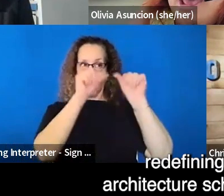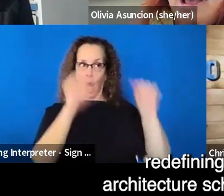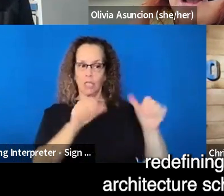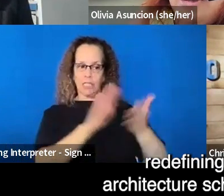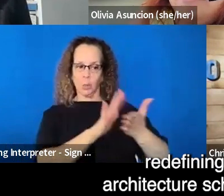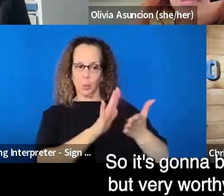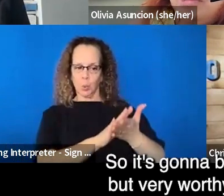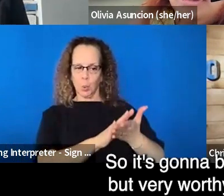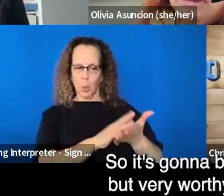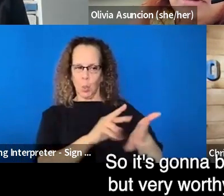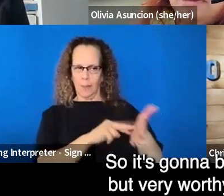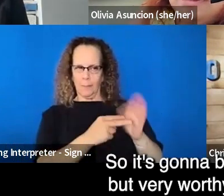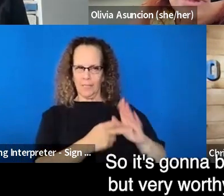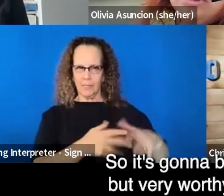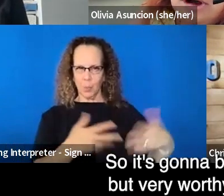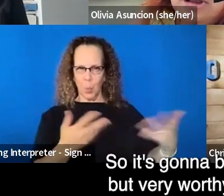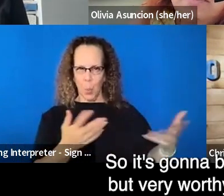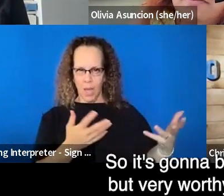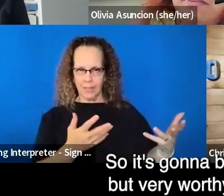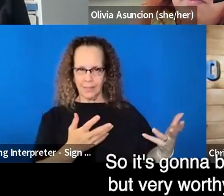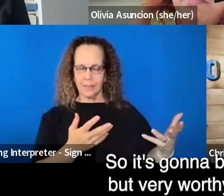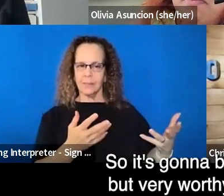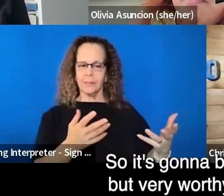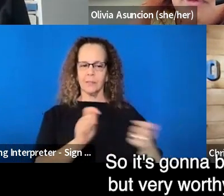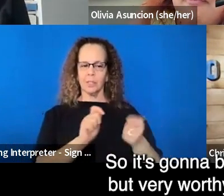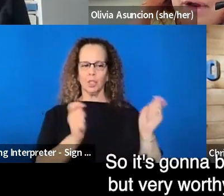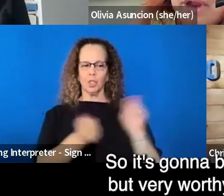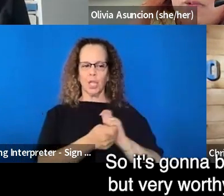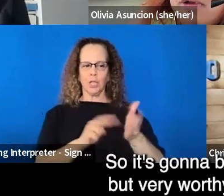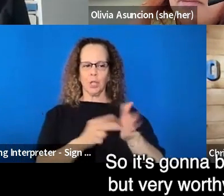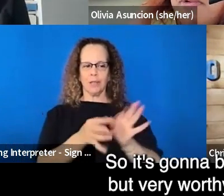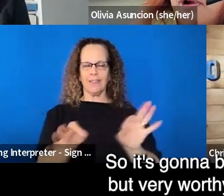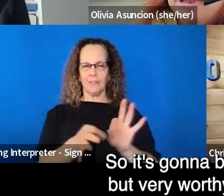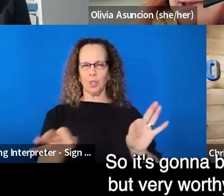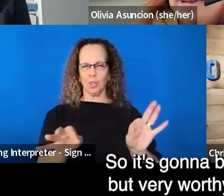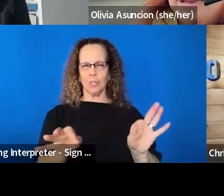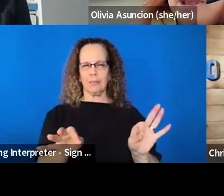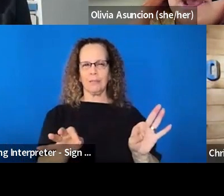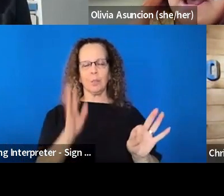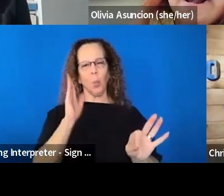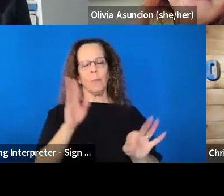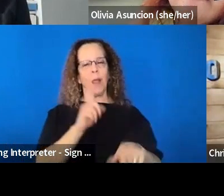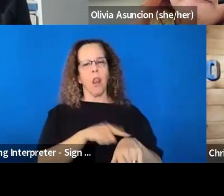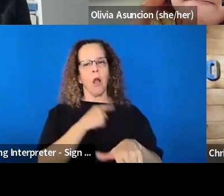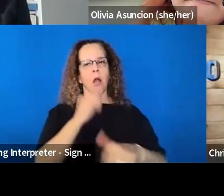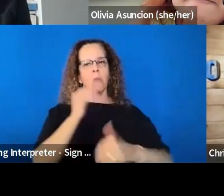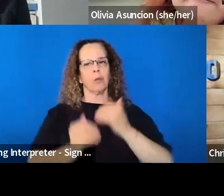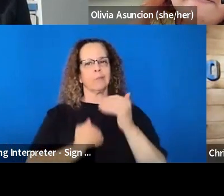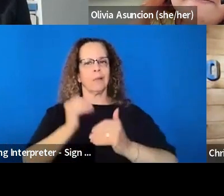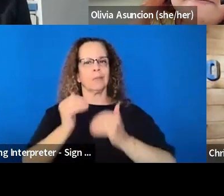like. Um, so it's gonna be this long but very worthy process. Um,